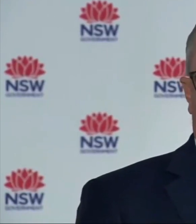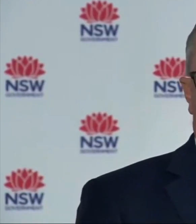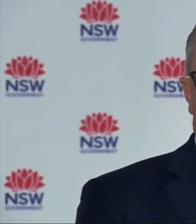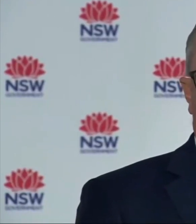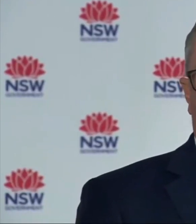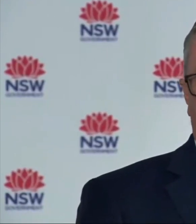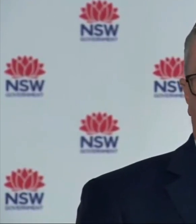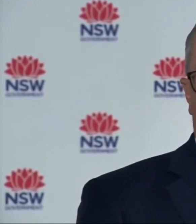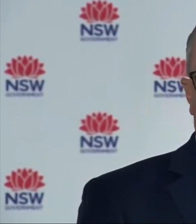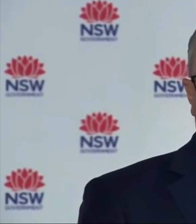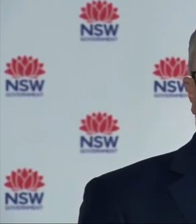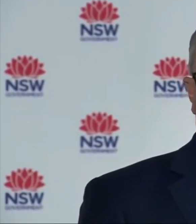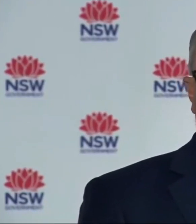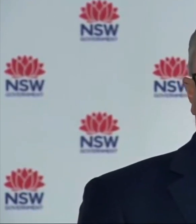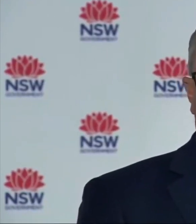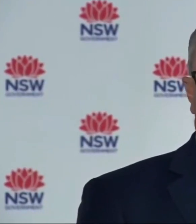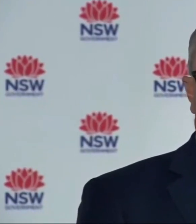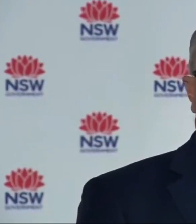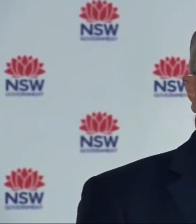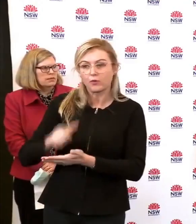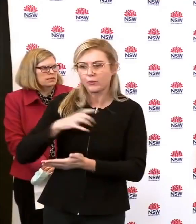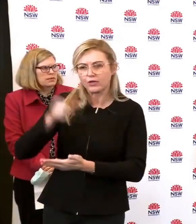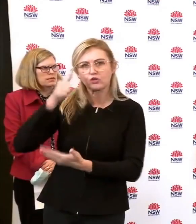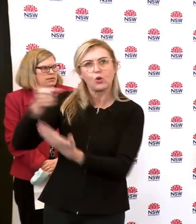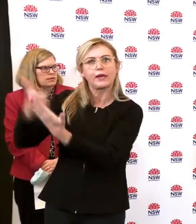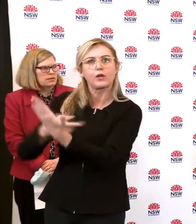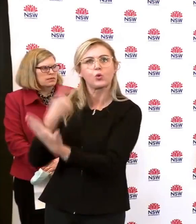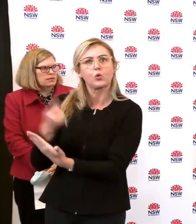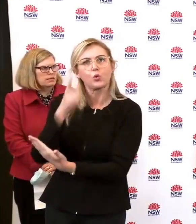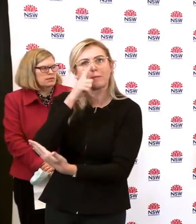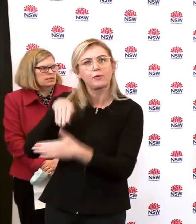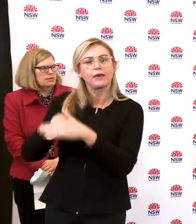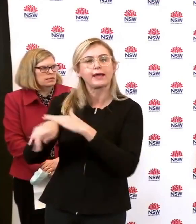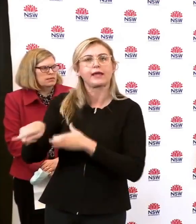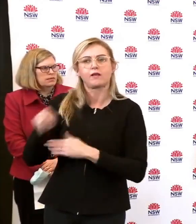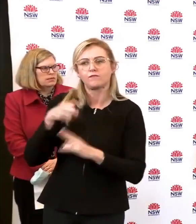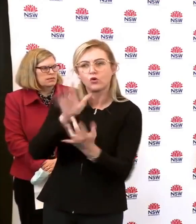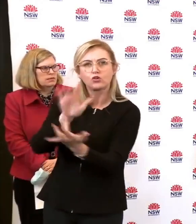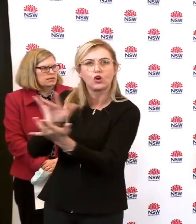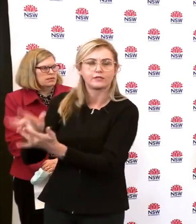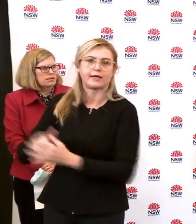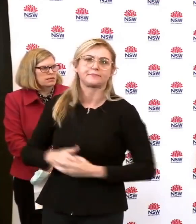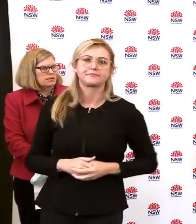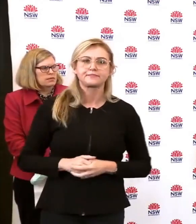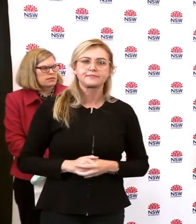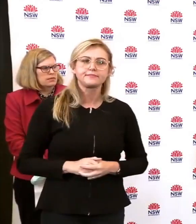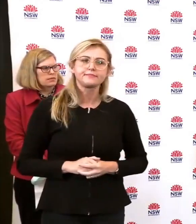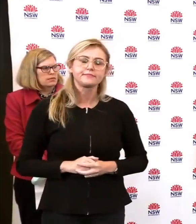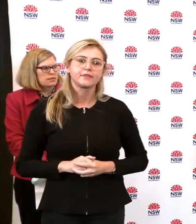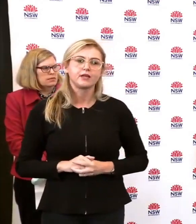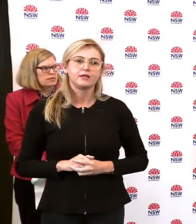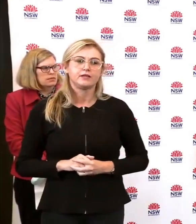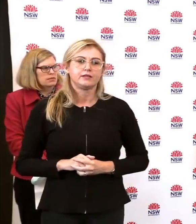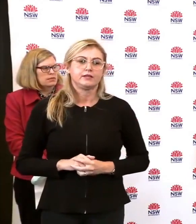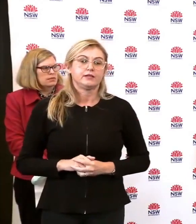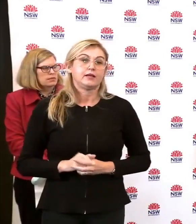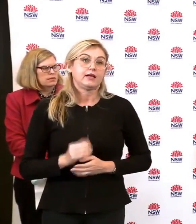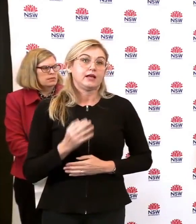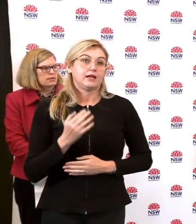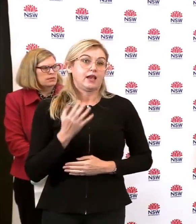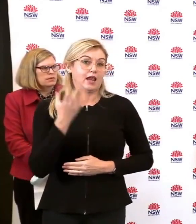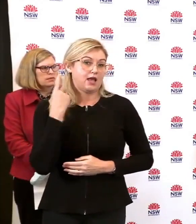QR codes are the weapon that we have to fight back with. Last year, we talked about this particular virus when it first came to our shores